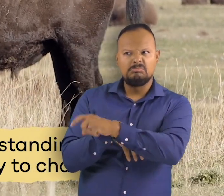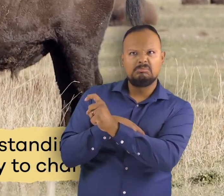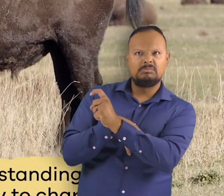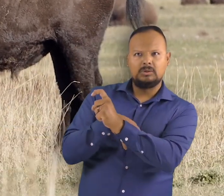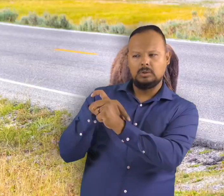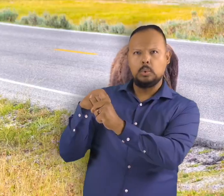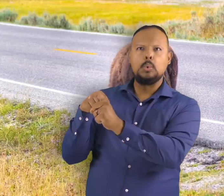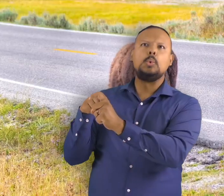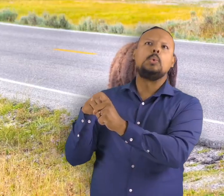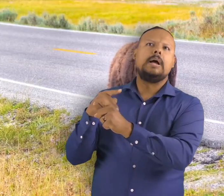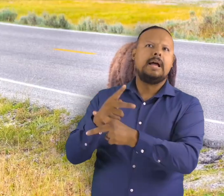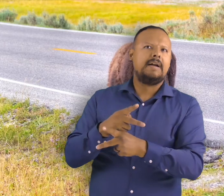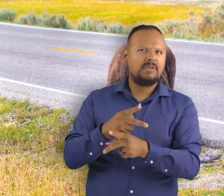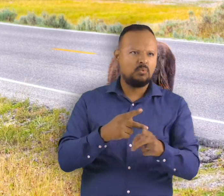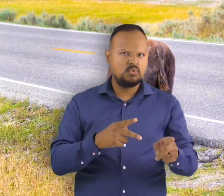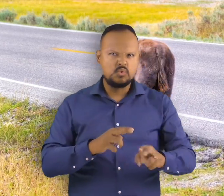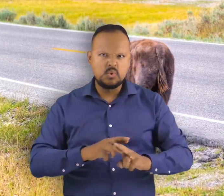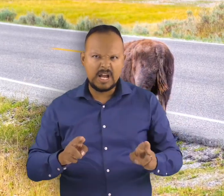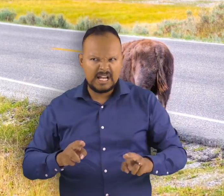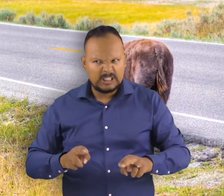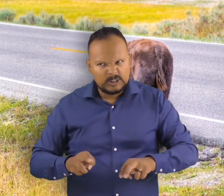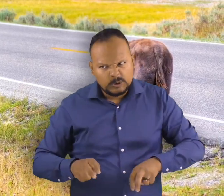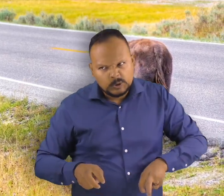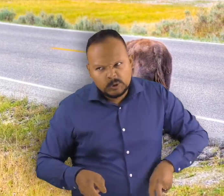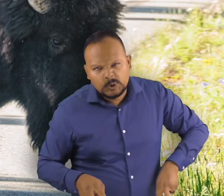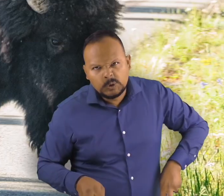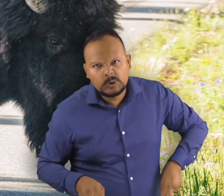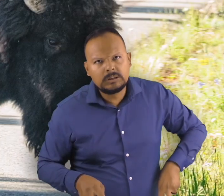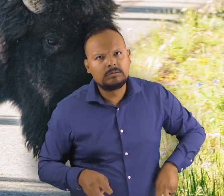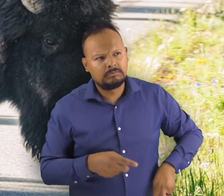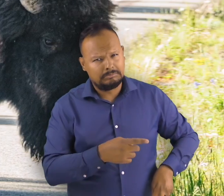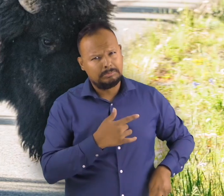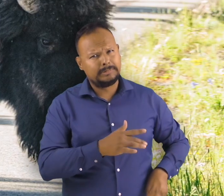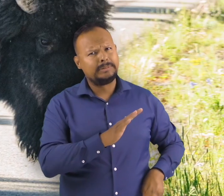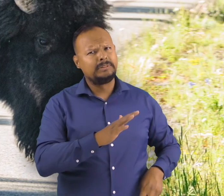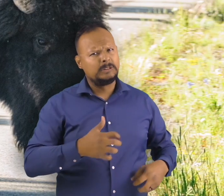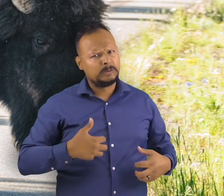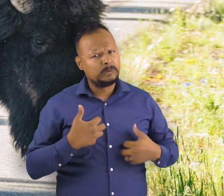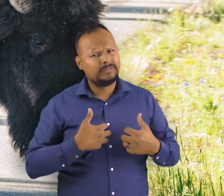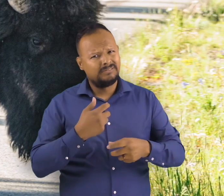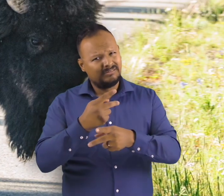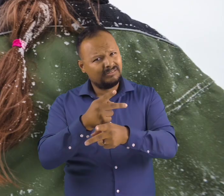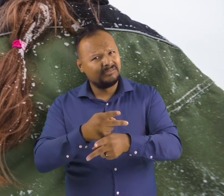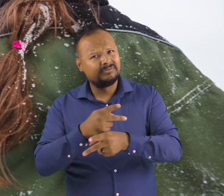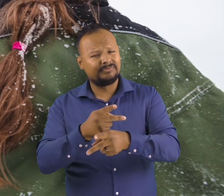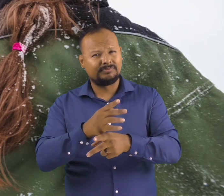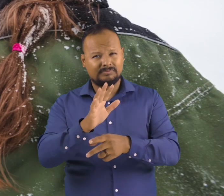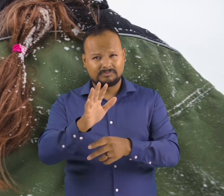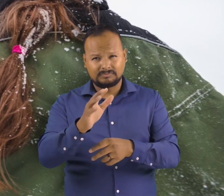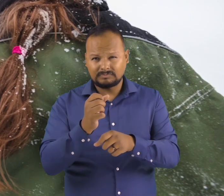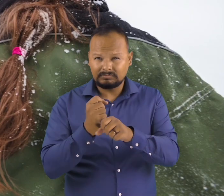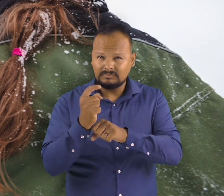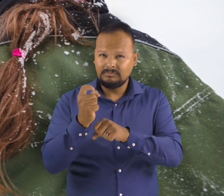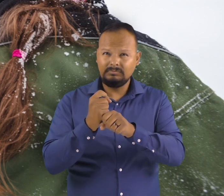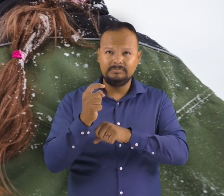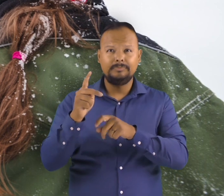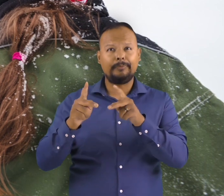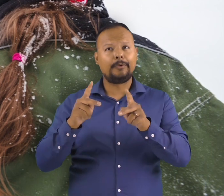bison are moody so always be careful if you are around them every year accidents